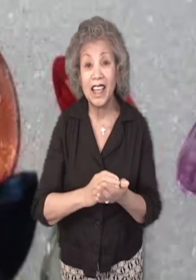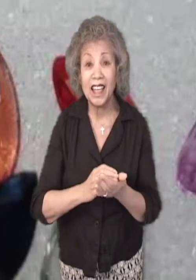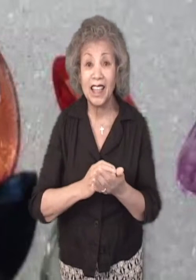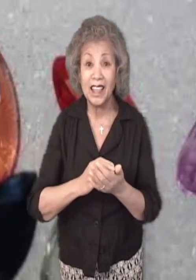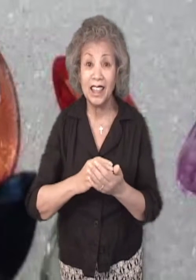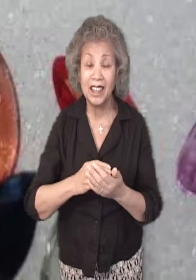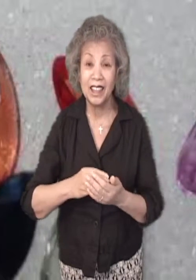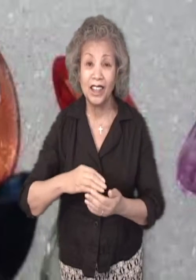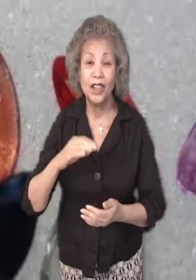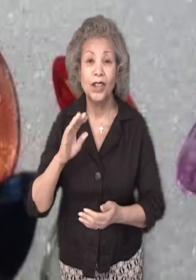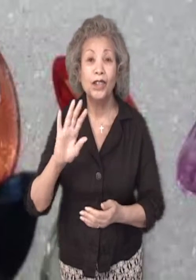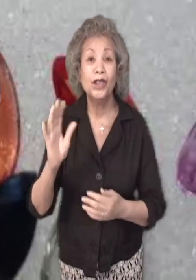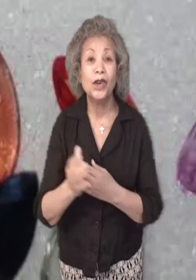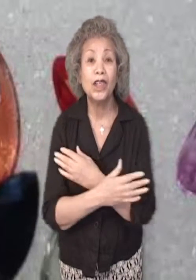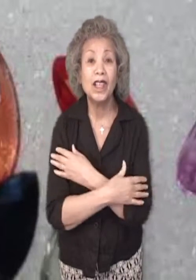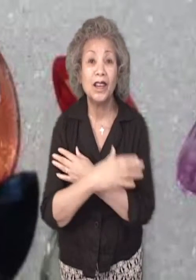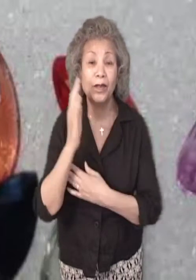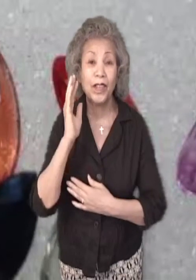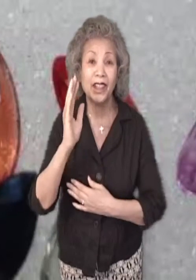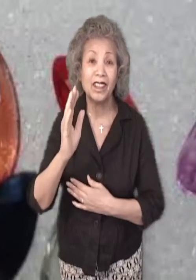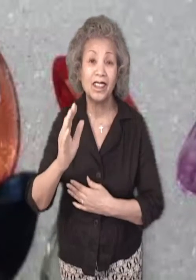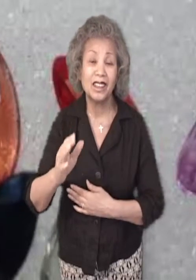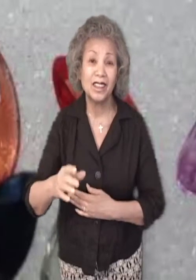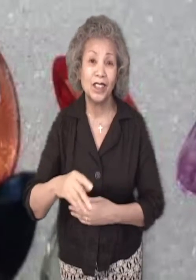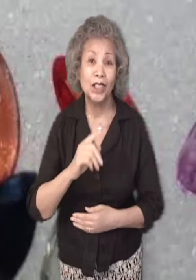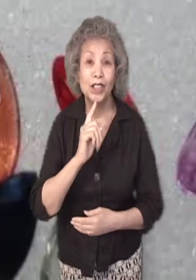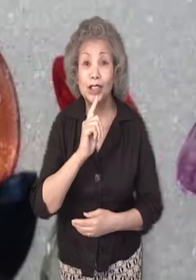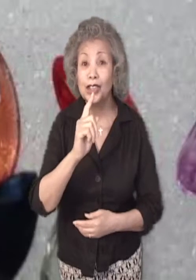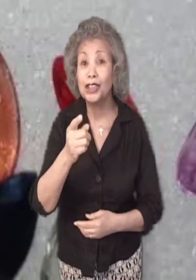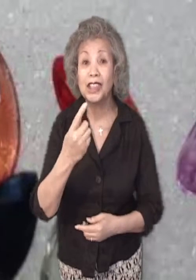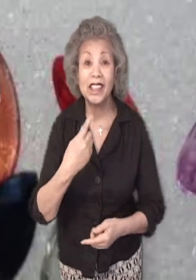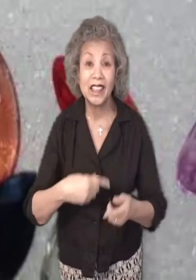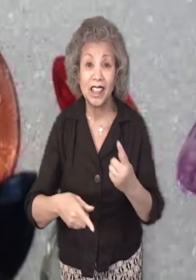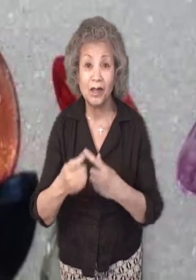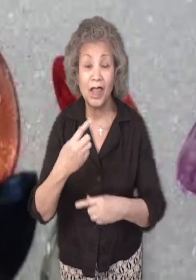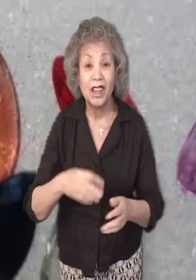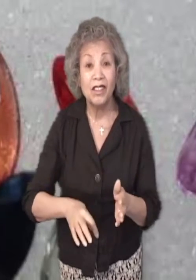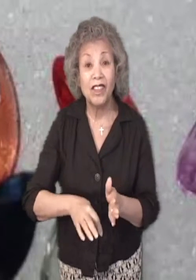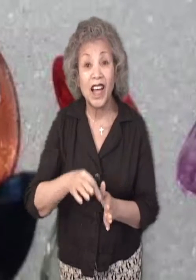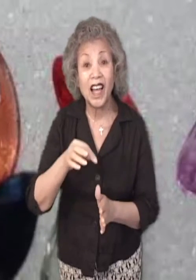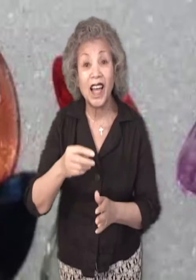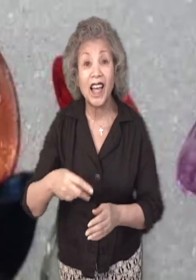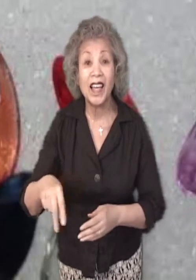Your love will surely come find